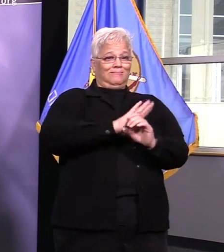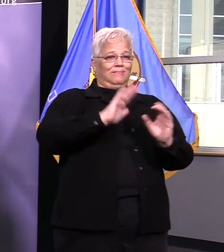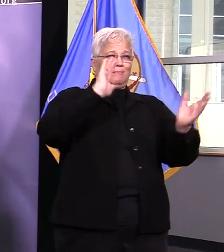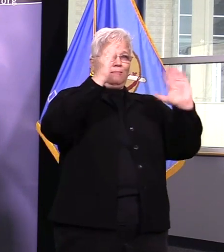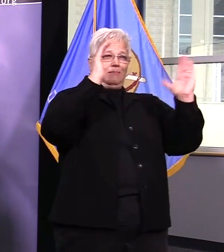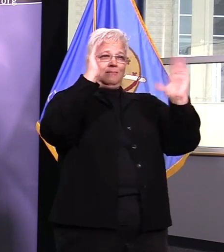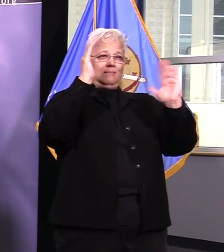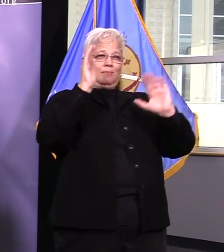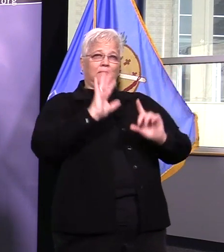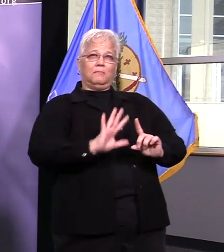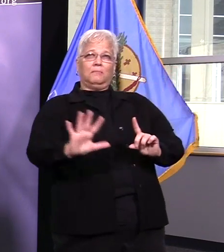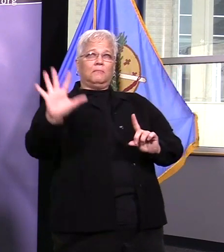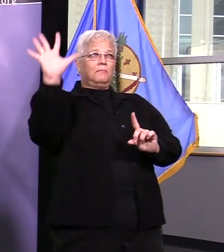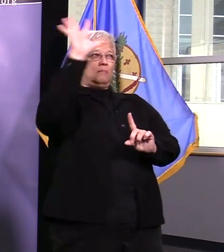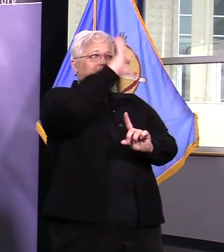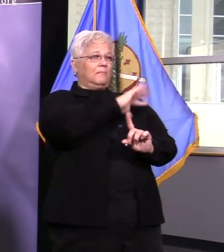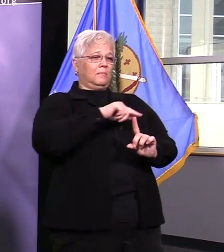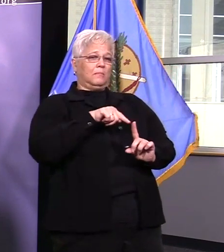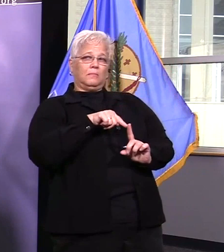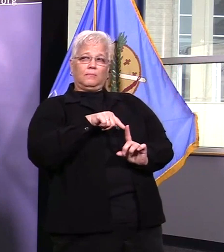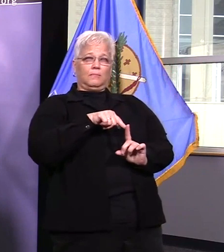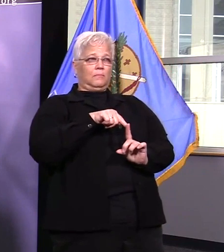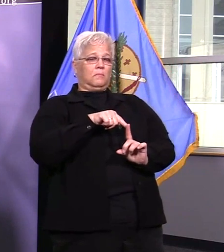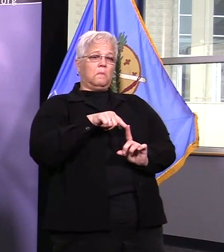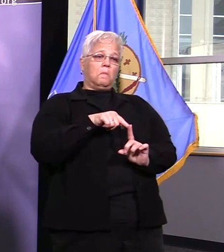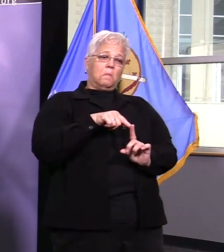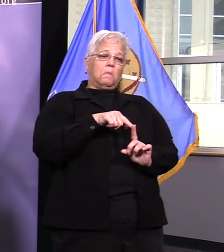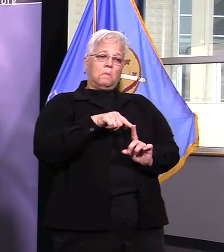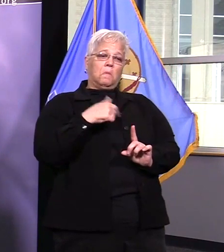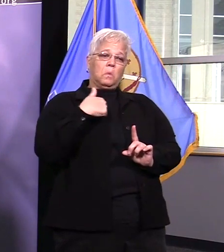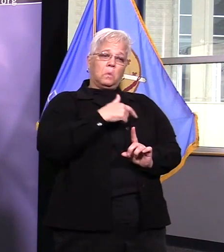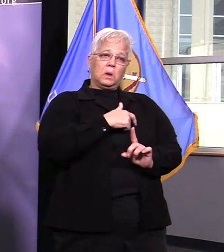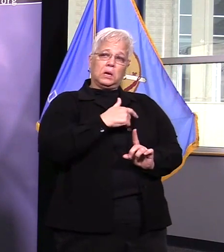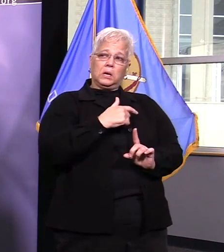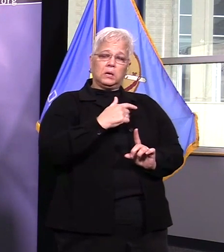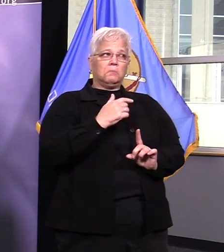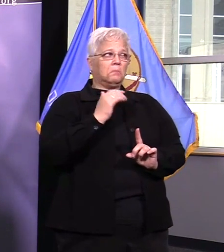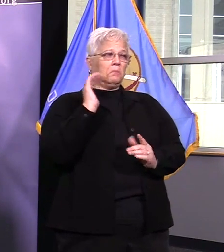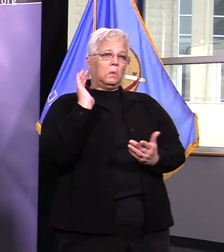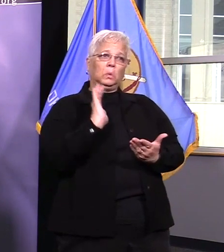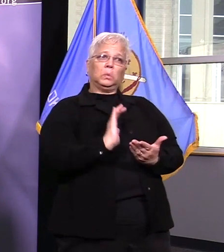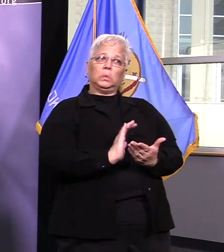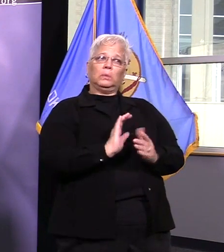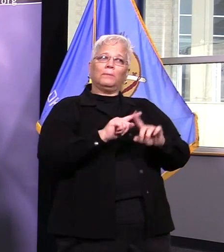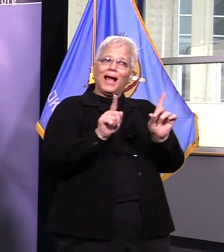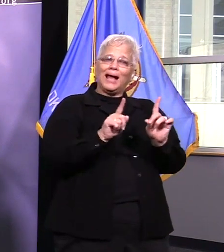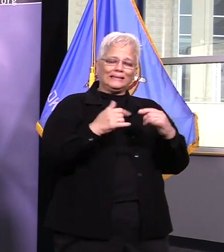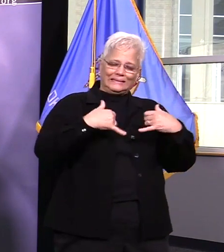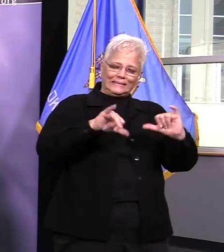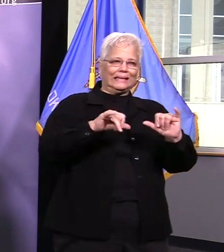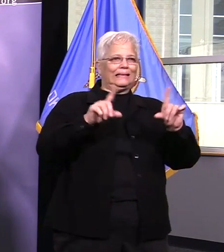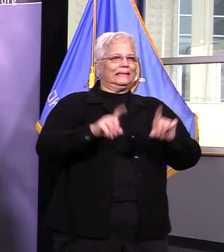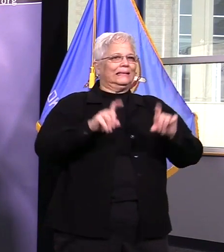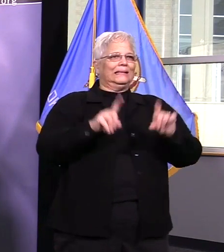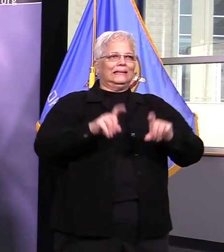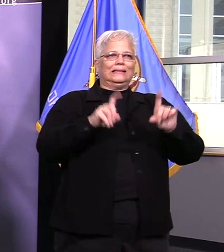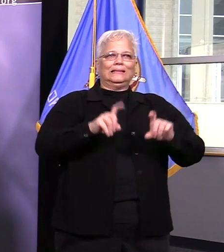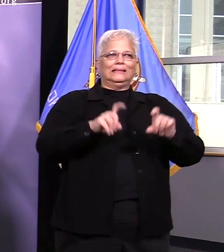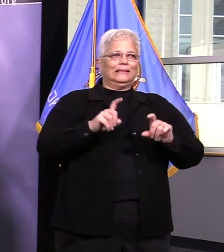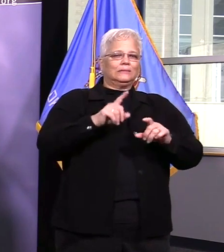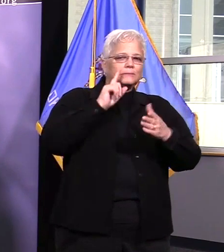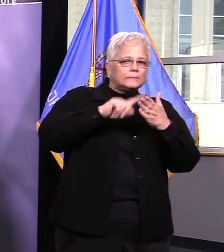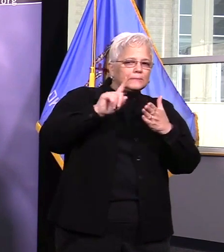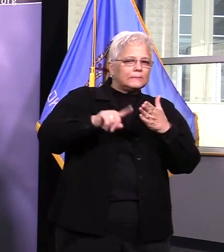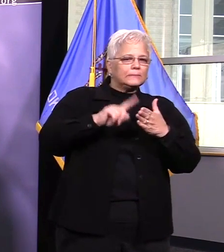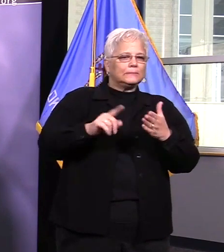still so much testing to be done looking at deaths from this we know that we're in the early stages